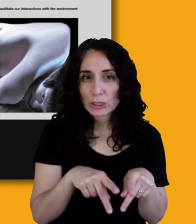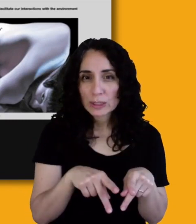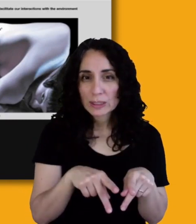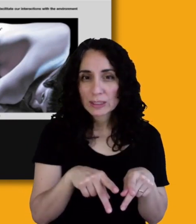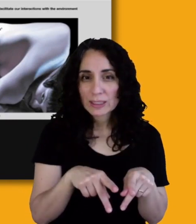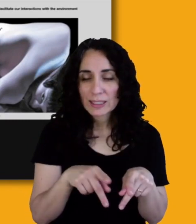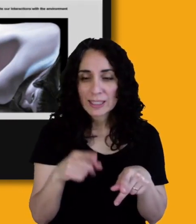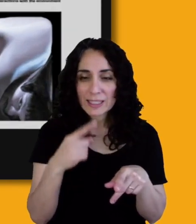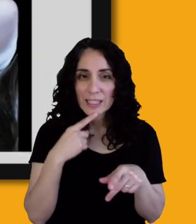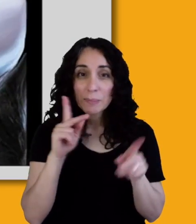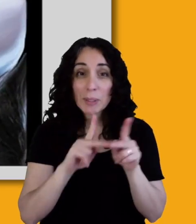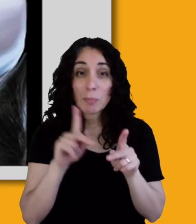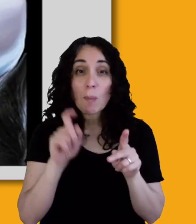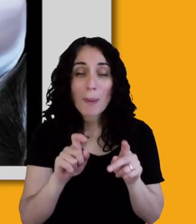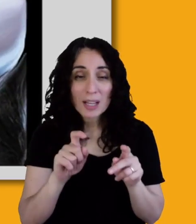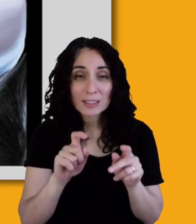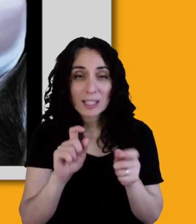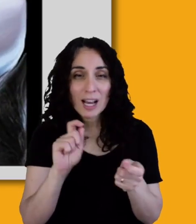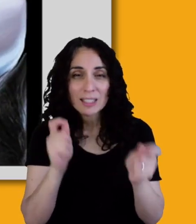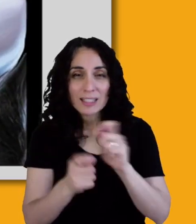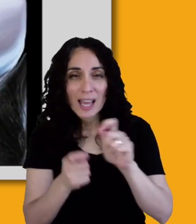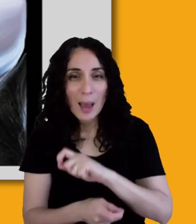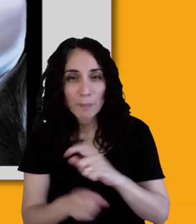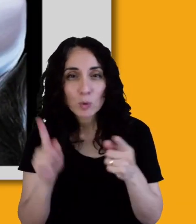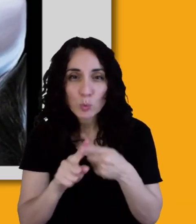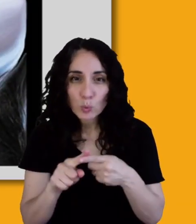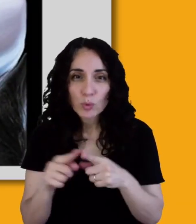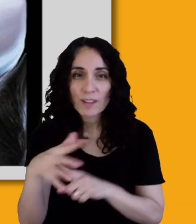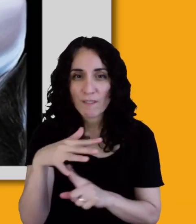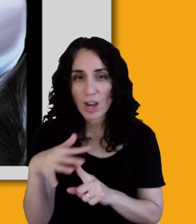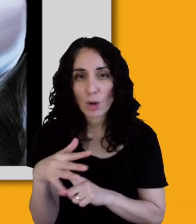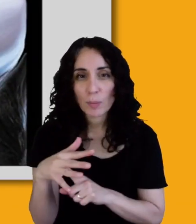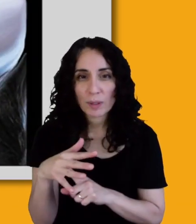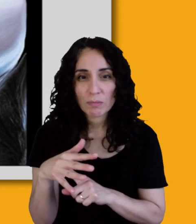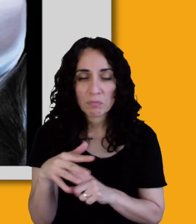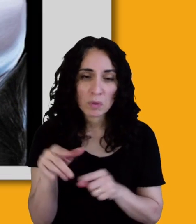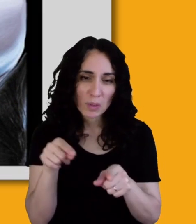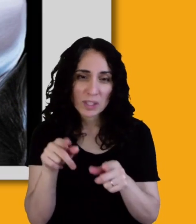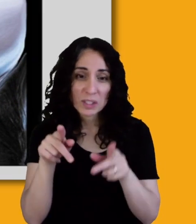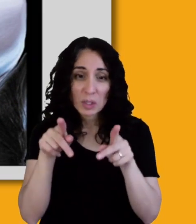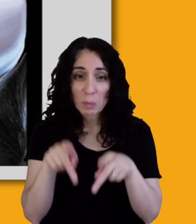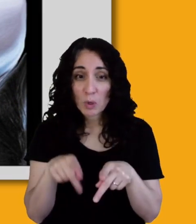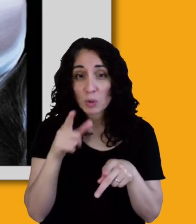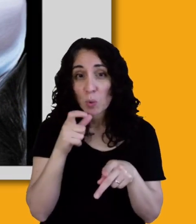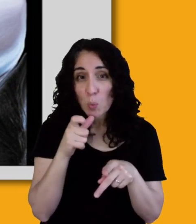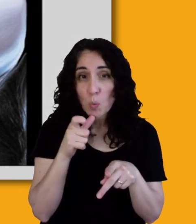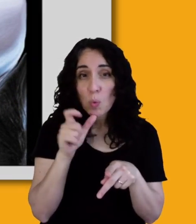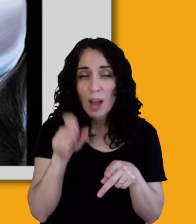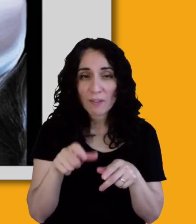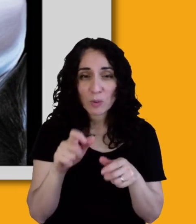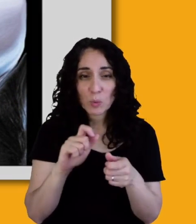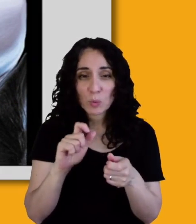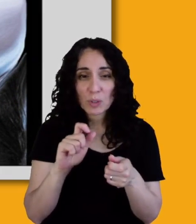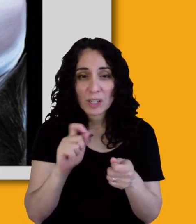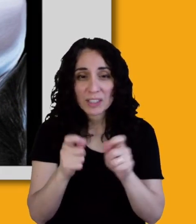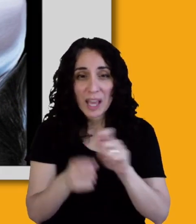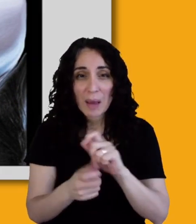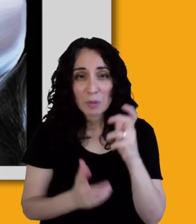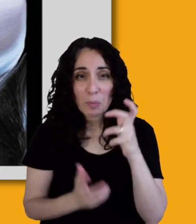You know, in other words, this is, uh, a person who's, you know, having to adapt to a box, for example. And it's, it's really